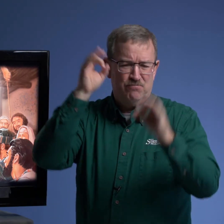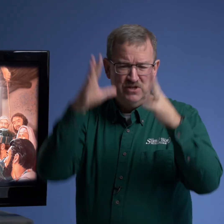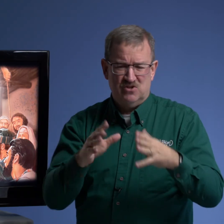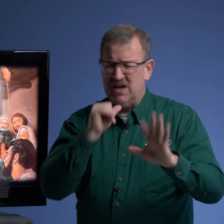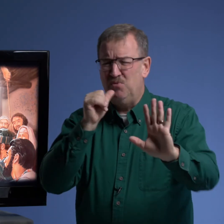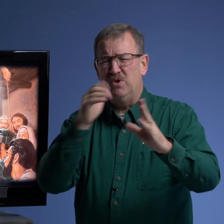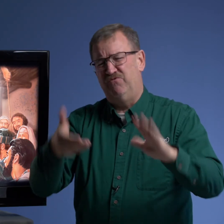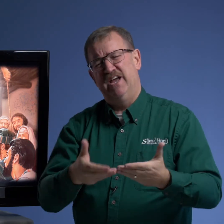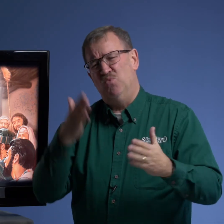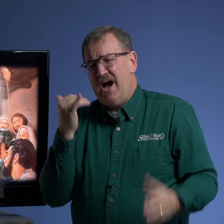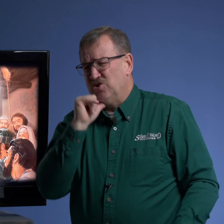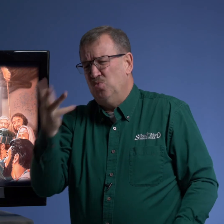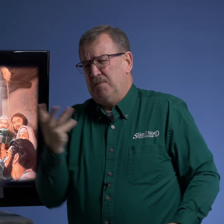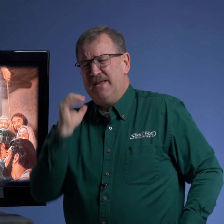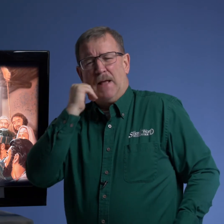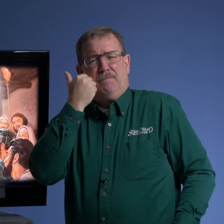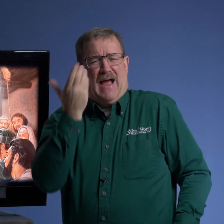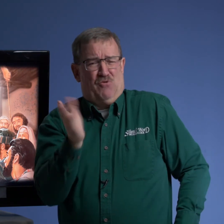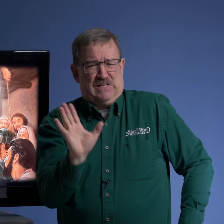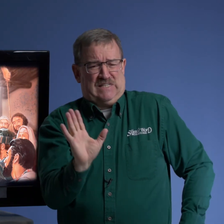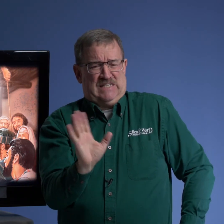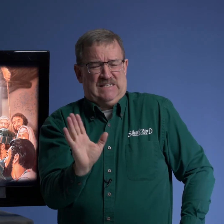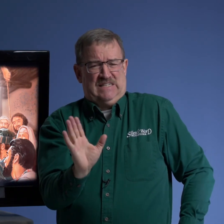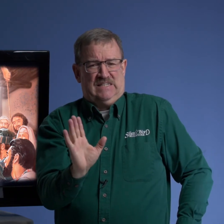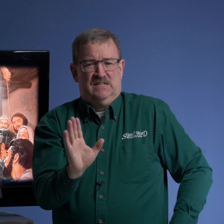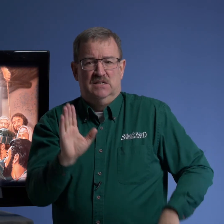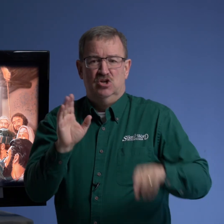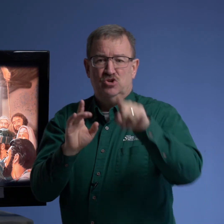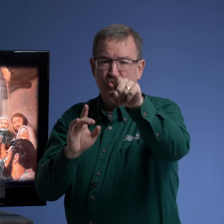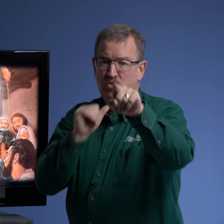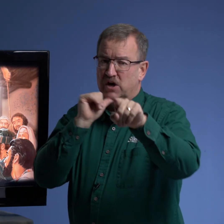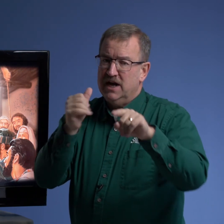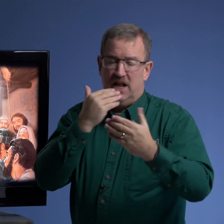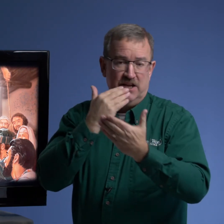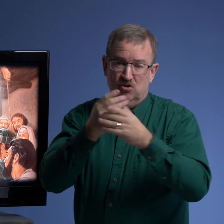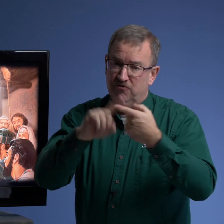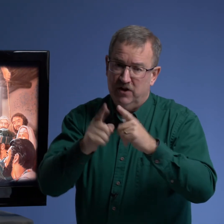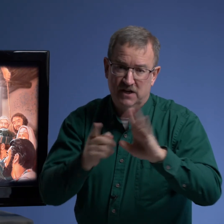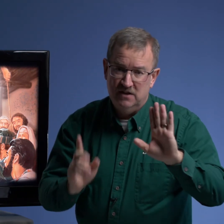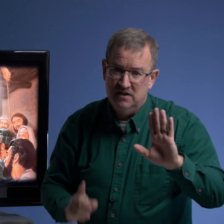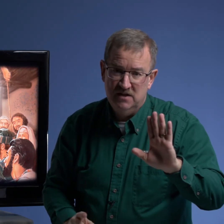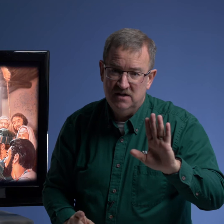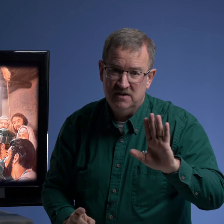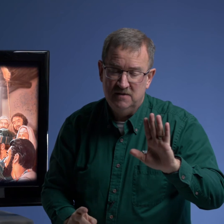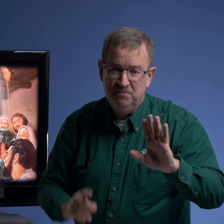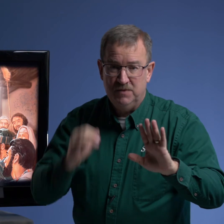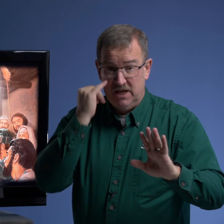preachers i won't invite why i don't want to be embarrassed you are not a good friend if